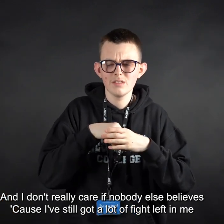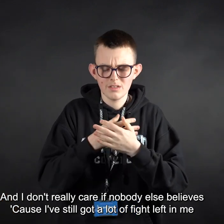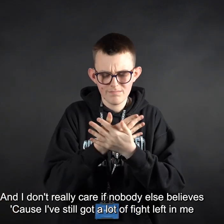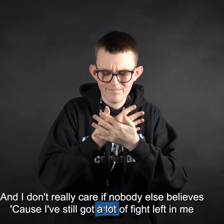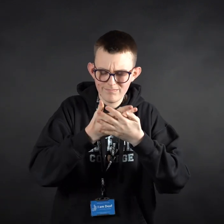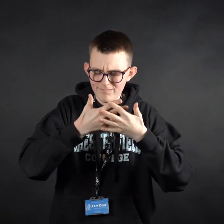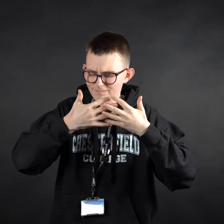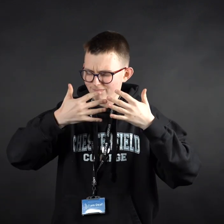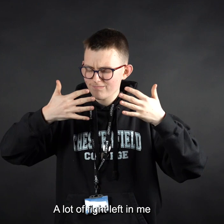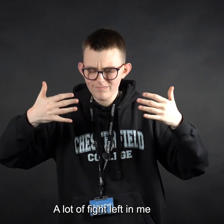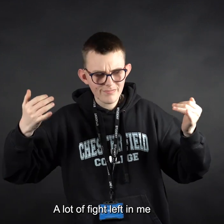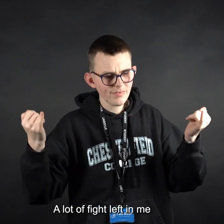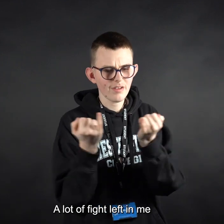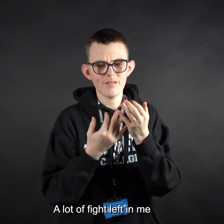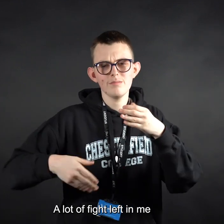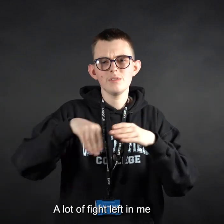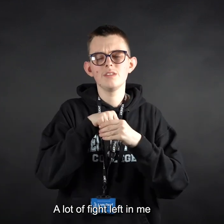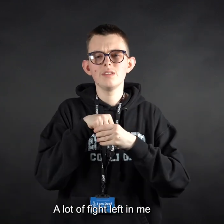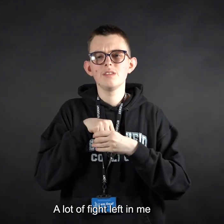A lot of fight left in me